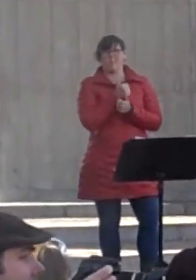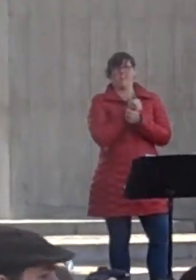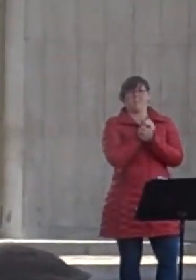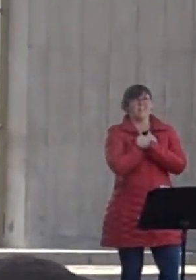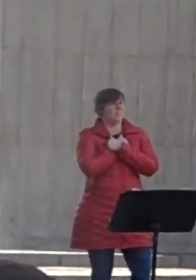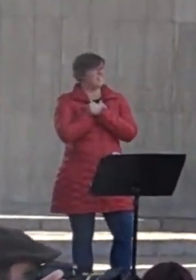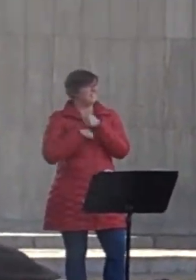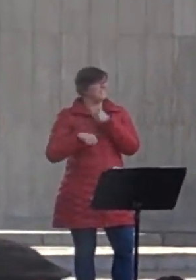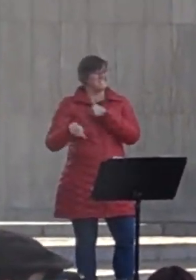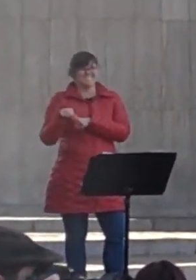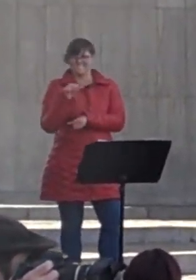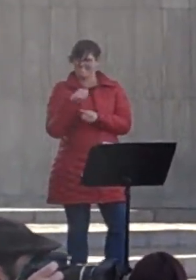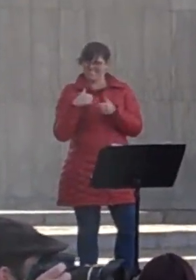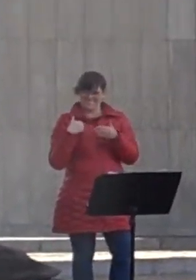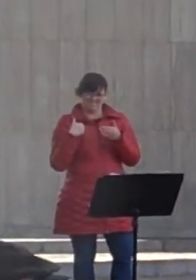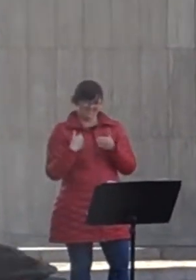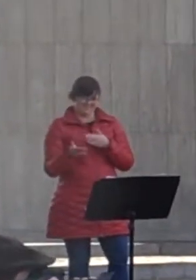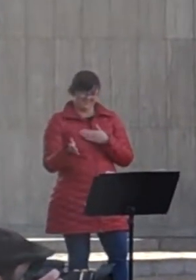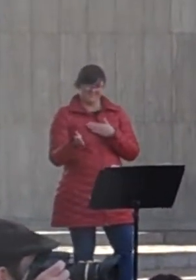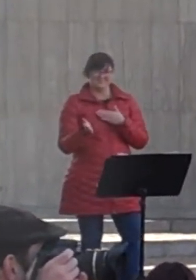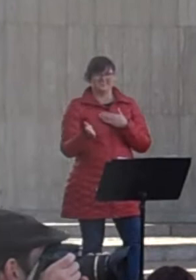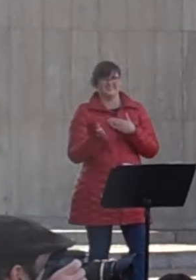would still be alright.